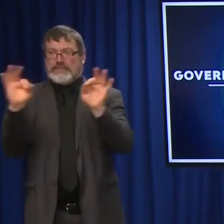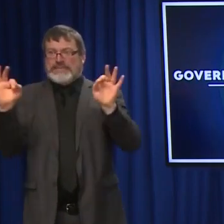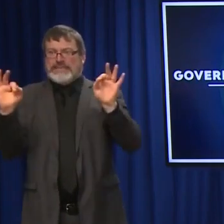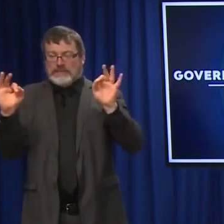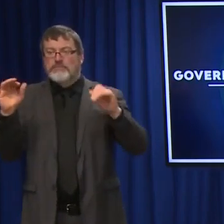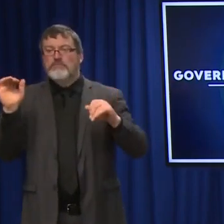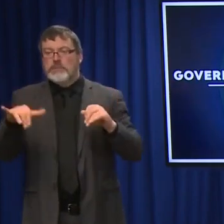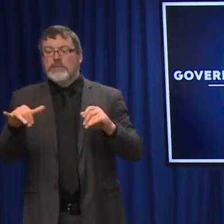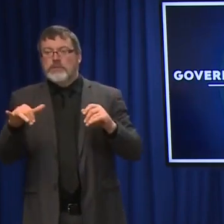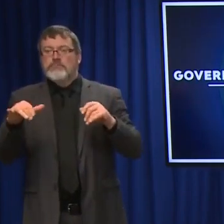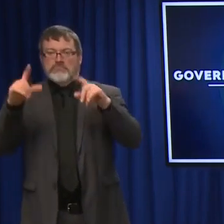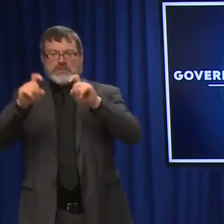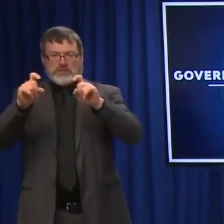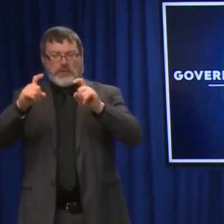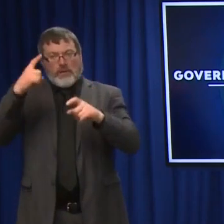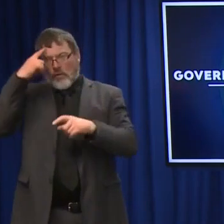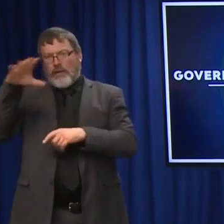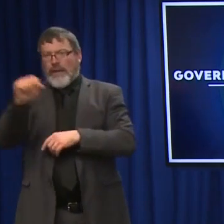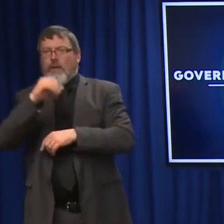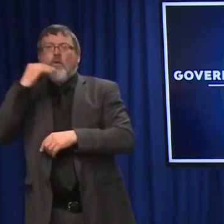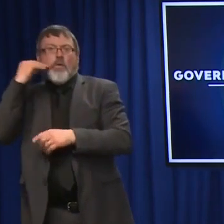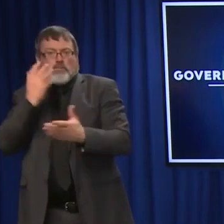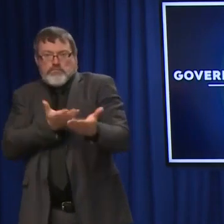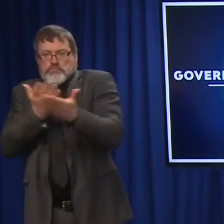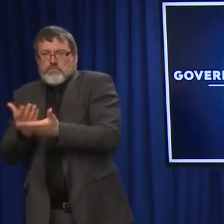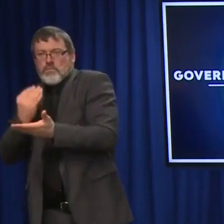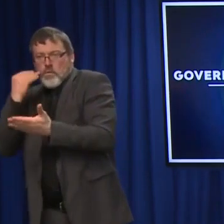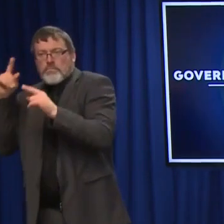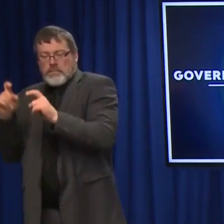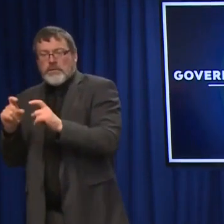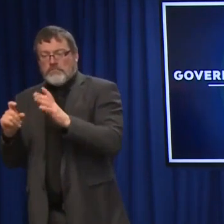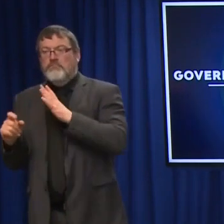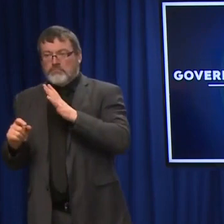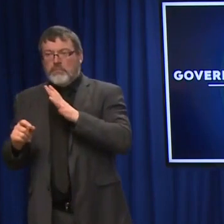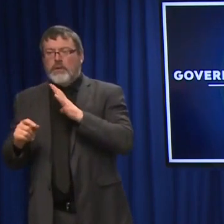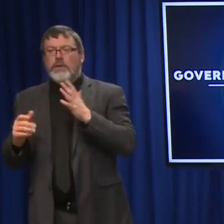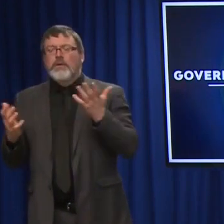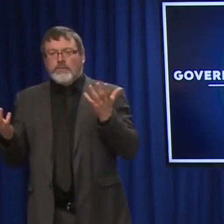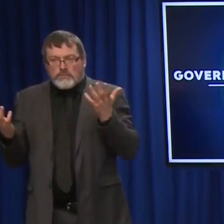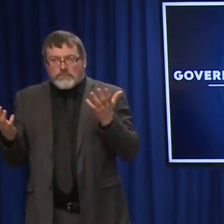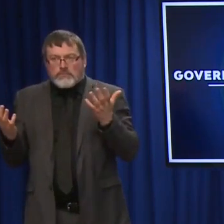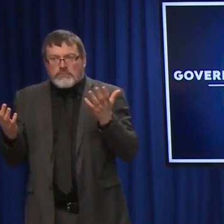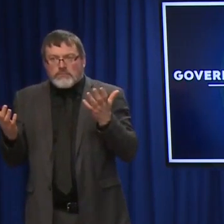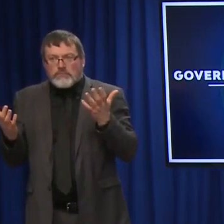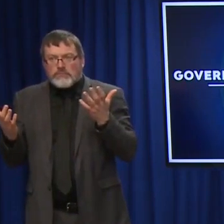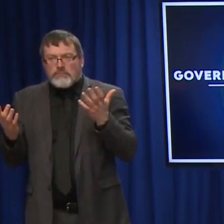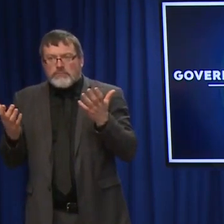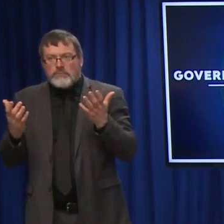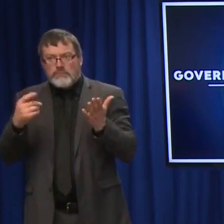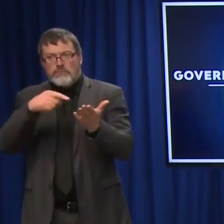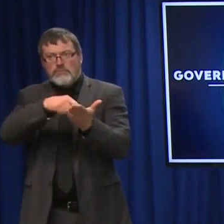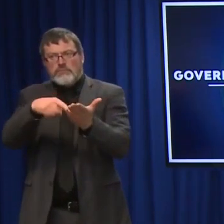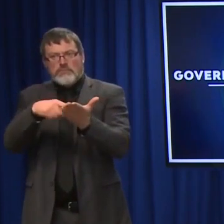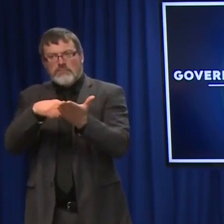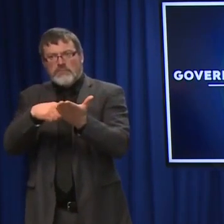but there will be so many of those kits, and pharmacies are starting to limit the numbers they sell now. Are you